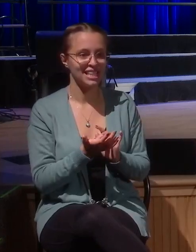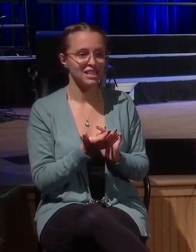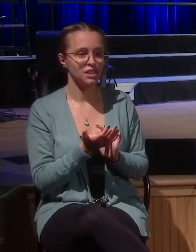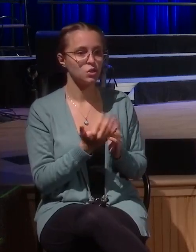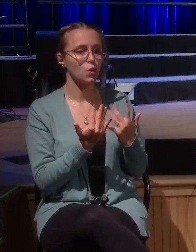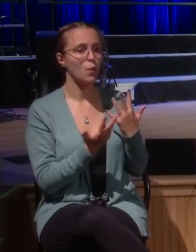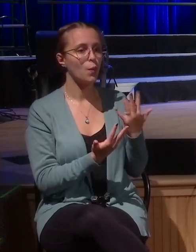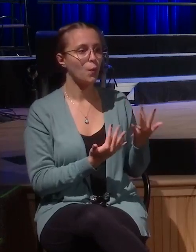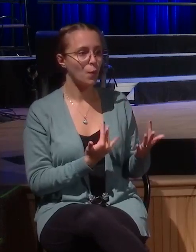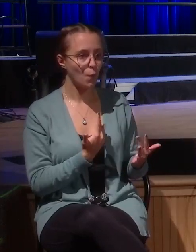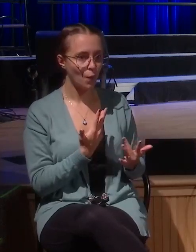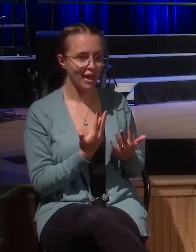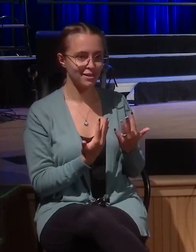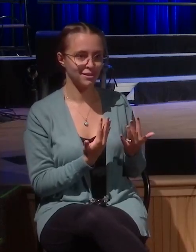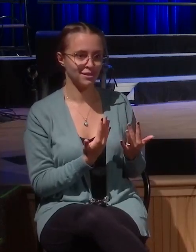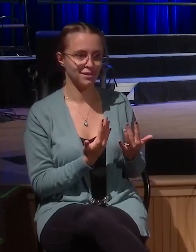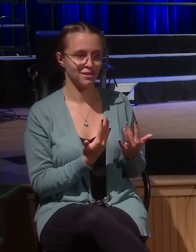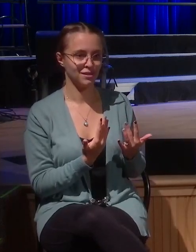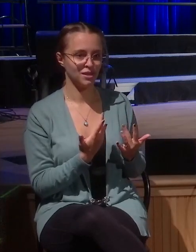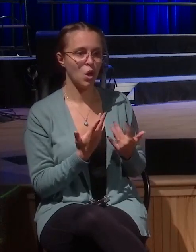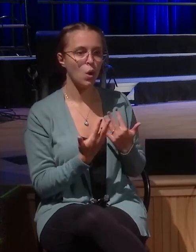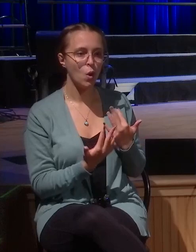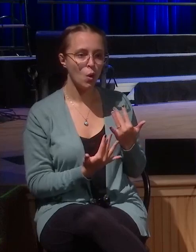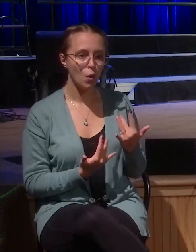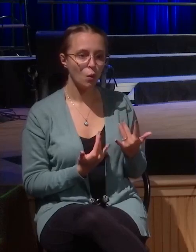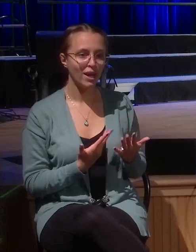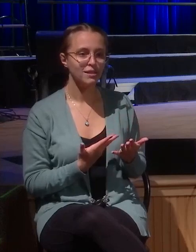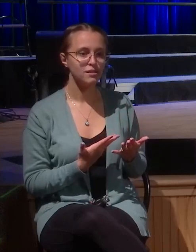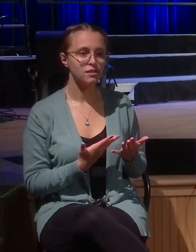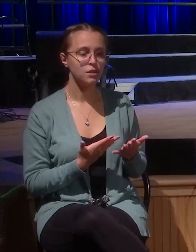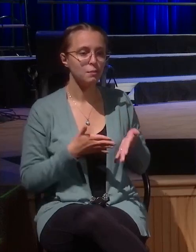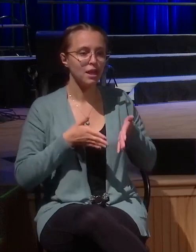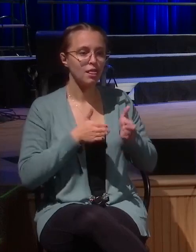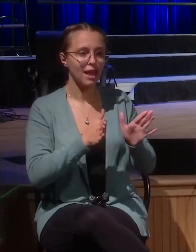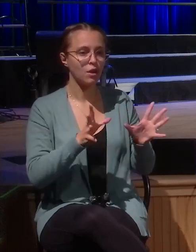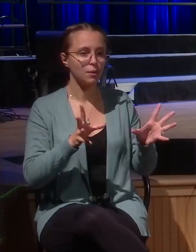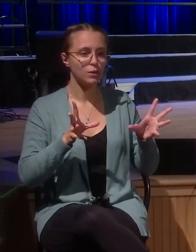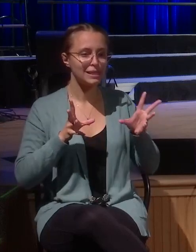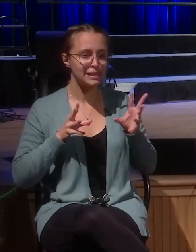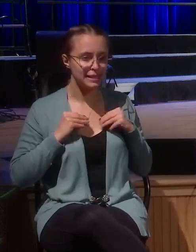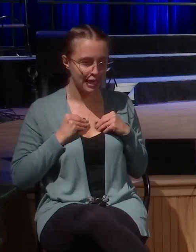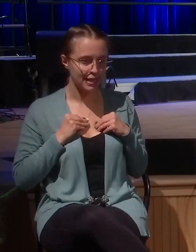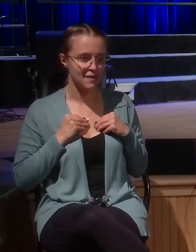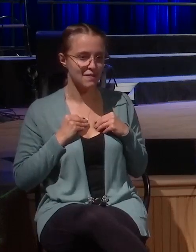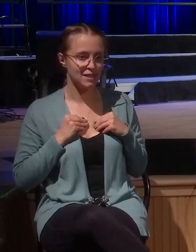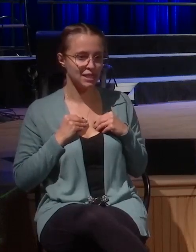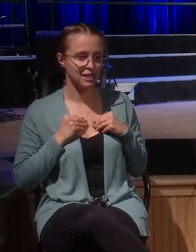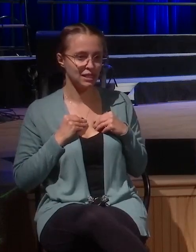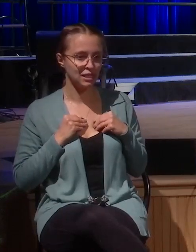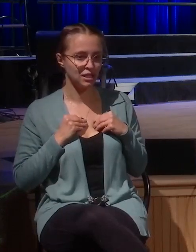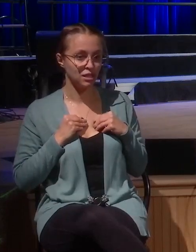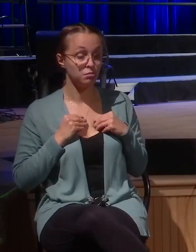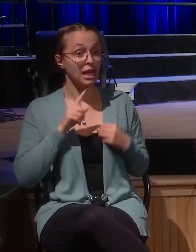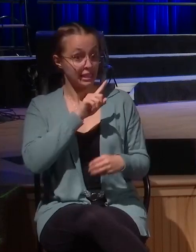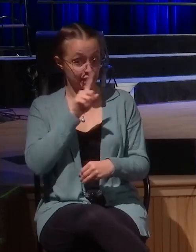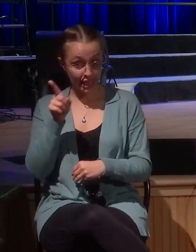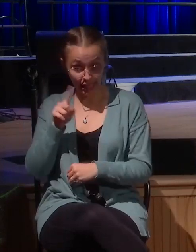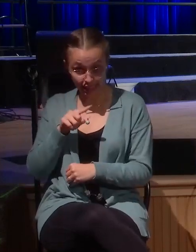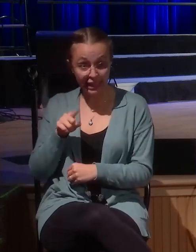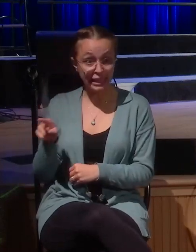His reception that he would be received. And Zacchaeus receives him very gladly, it says. He